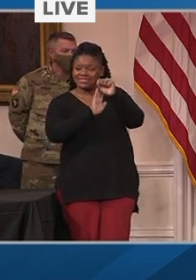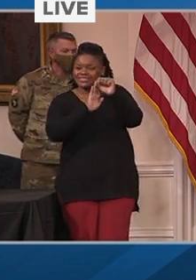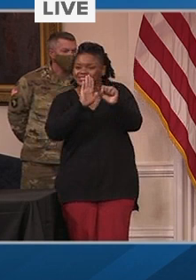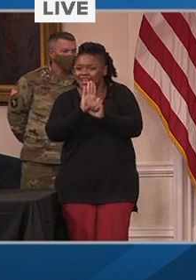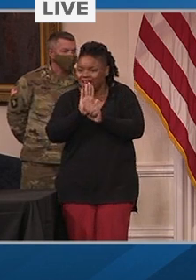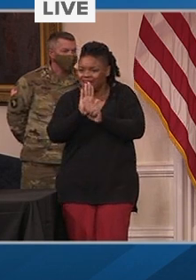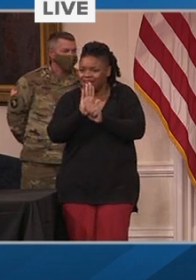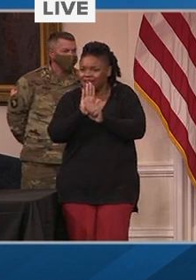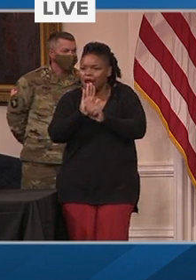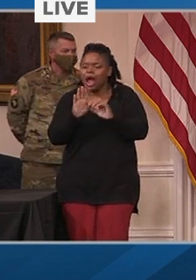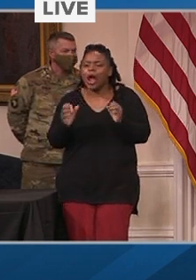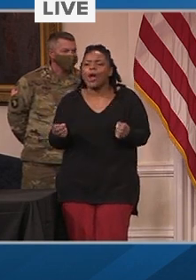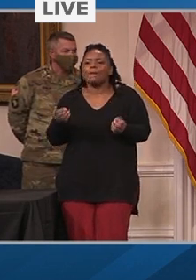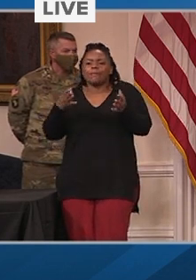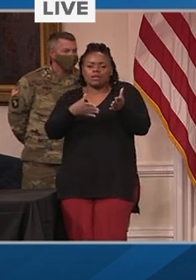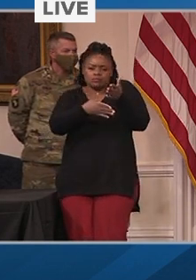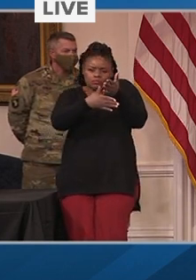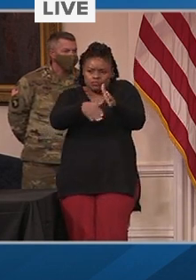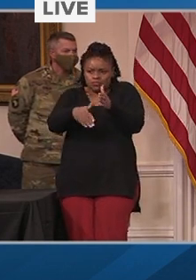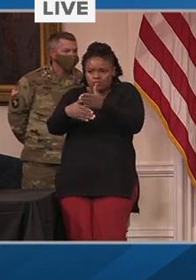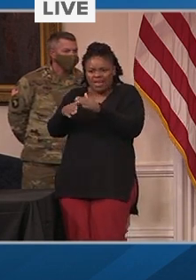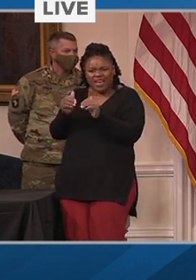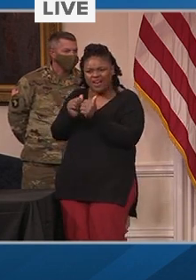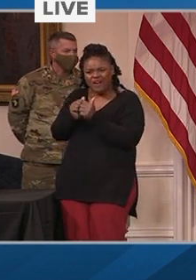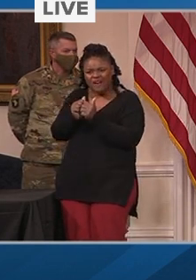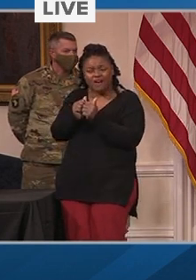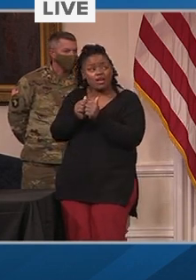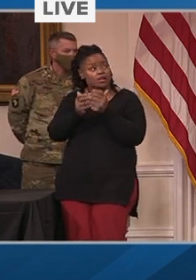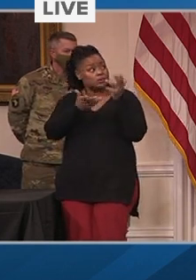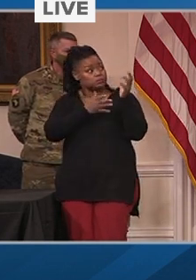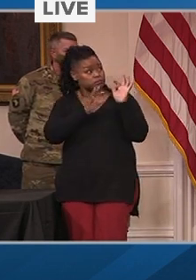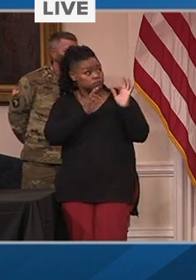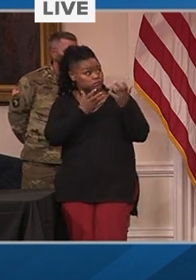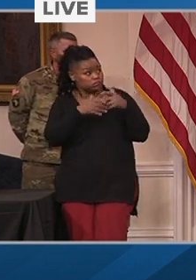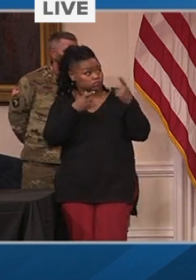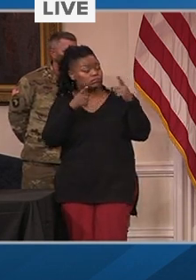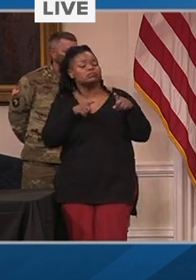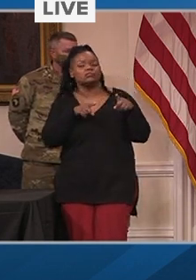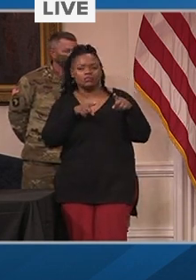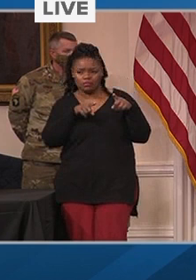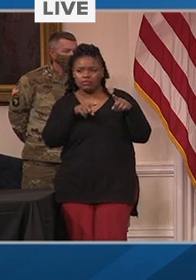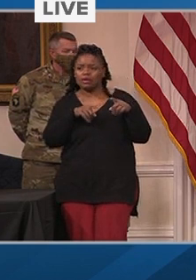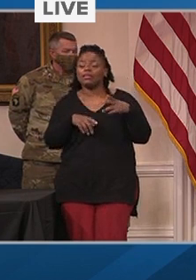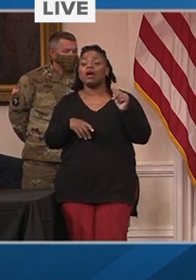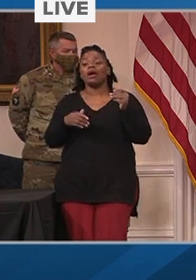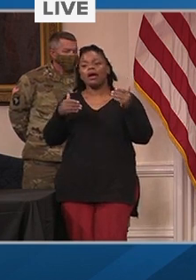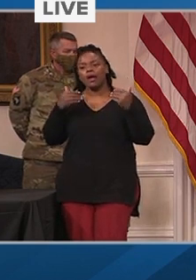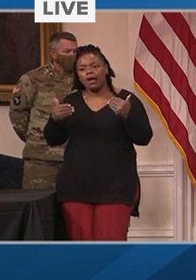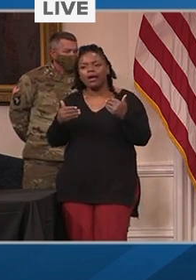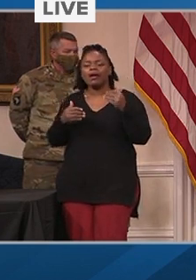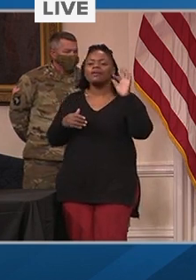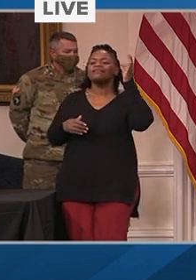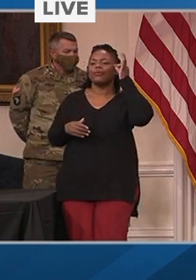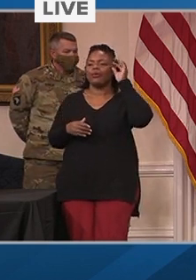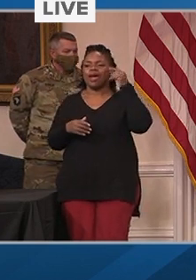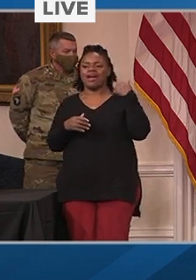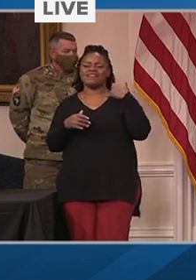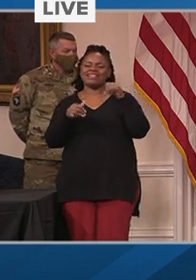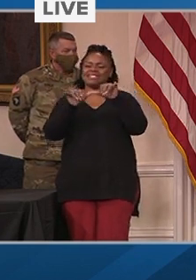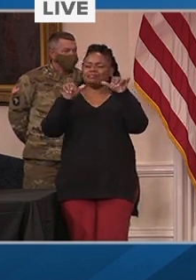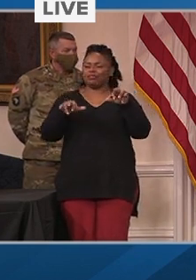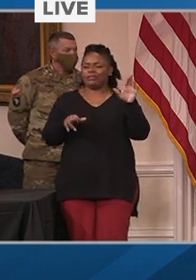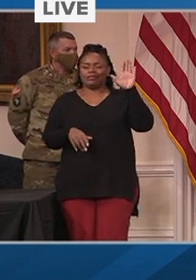allocation. After that, they open up their ordering system. Federal government has a system, it's called Tiberias.